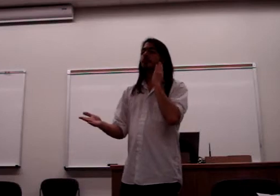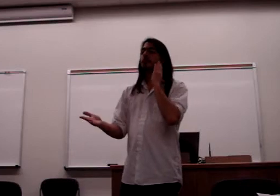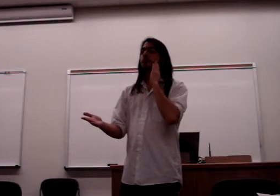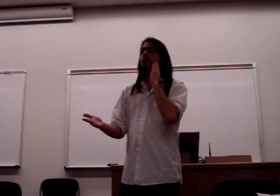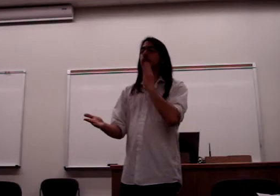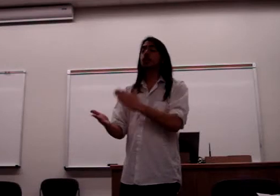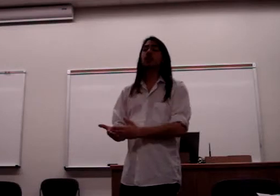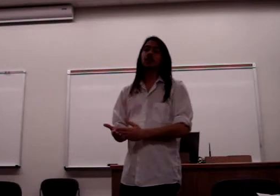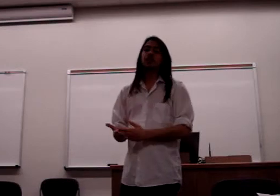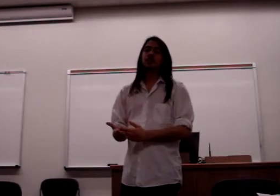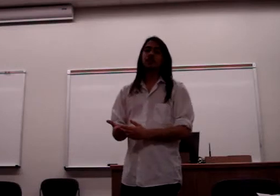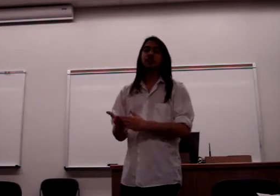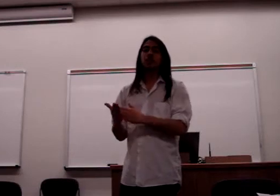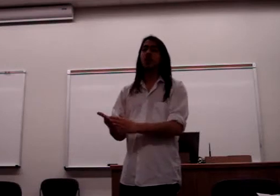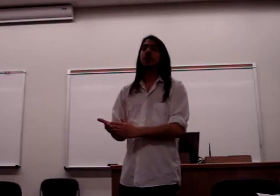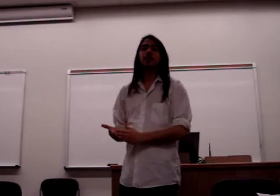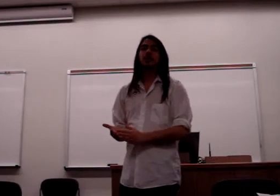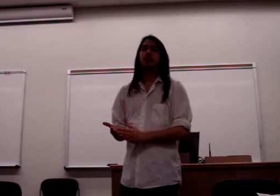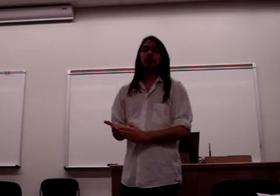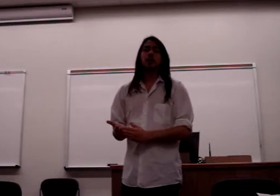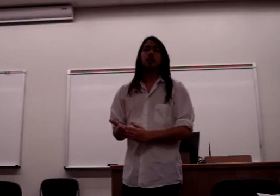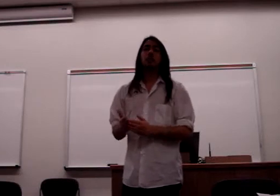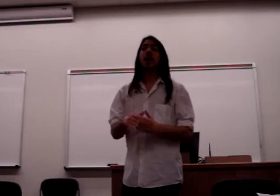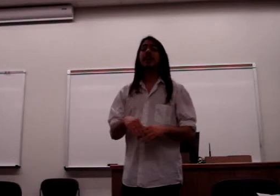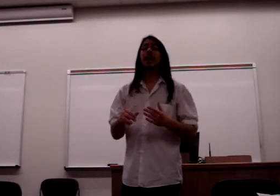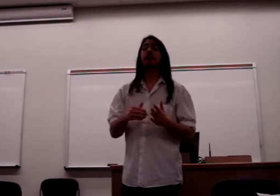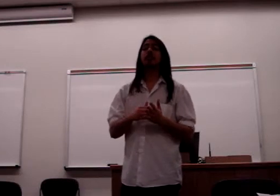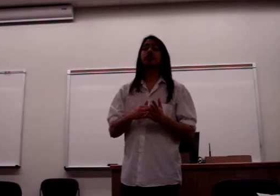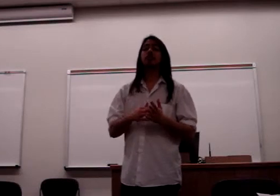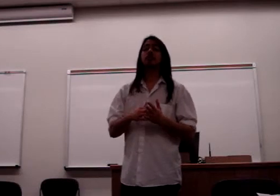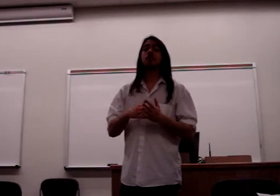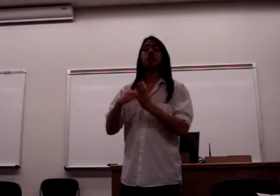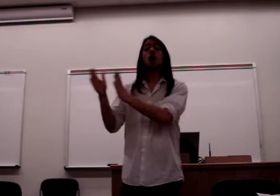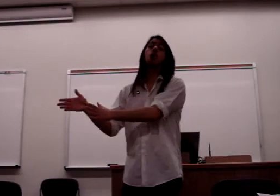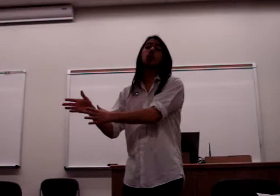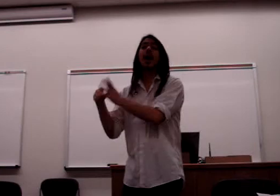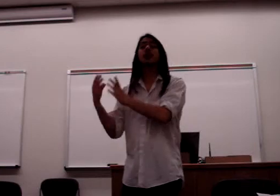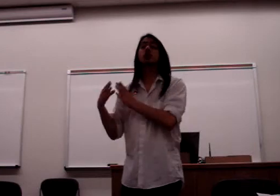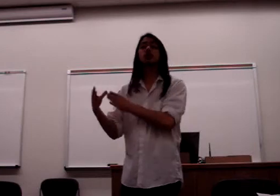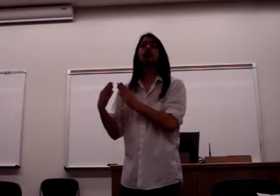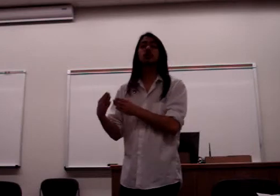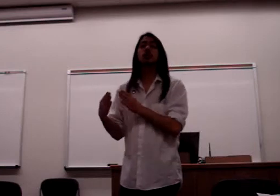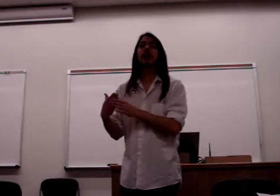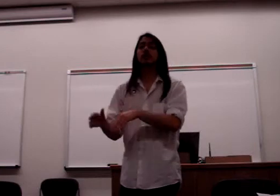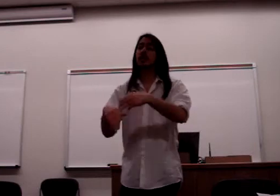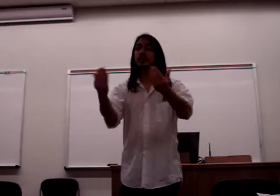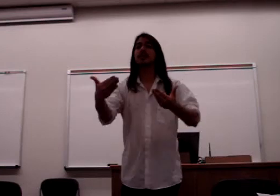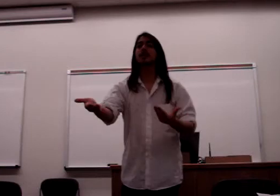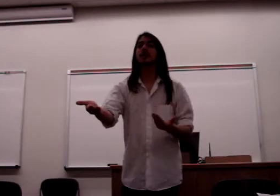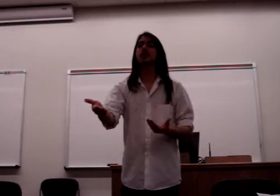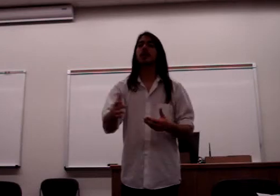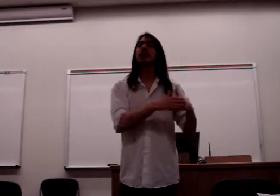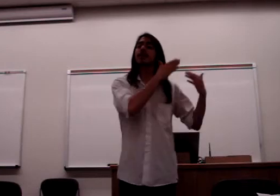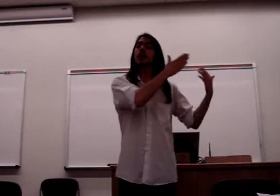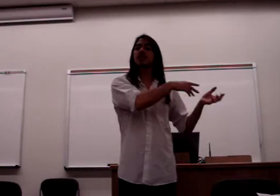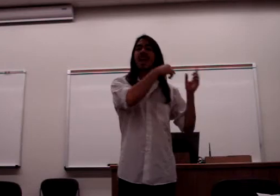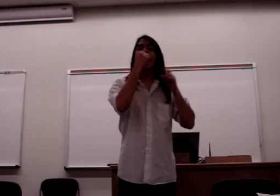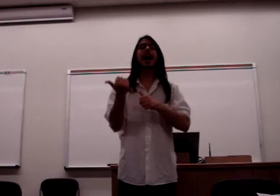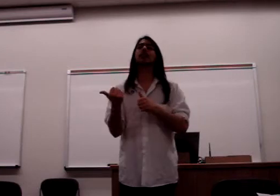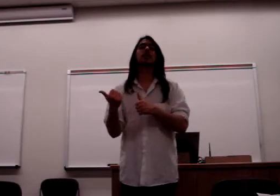Like, shooting the czar might have no actual revolutionary action, like the Decembrists, right? That was an act,